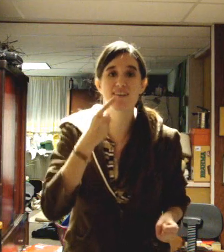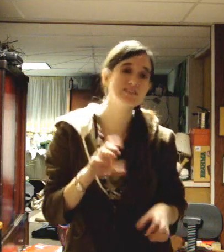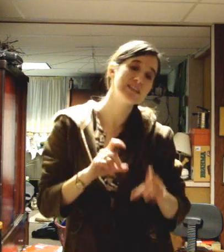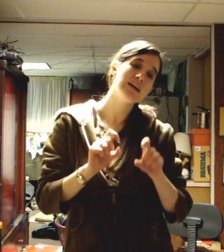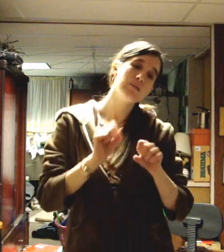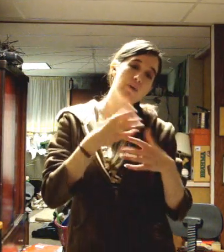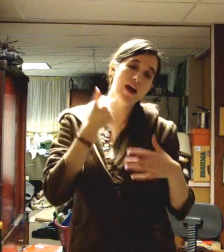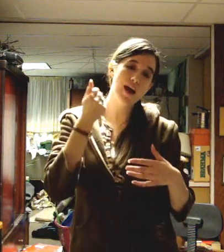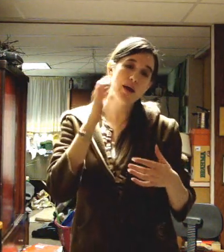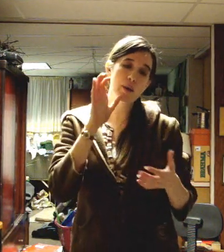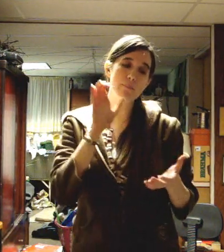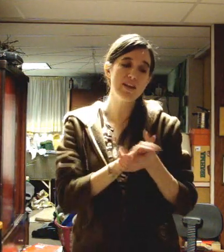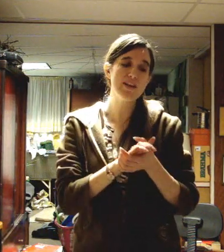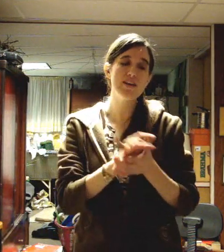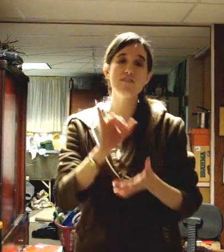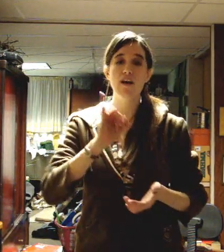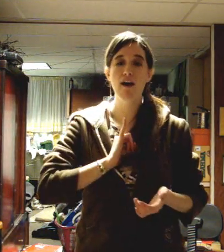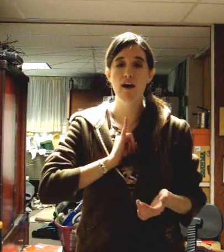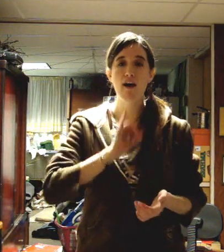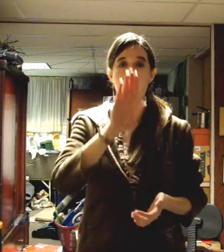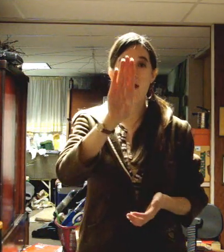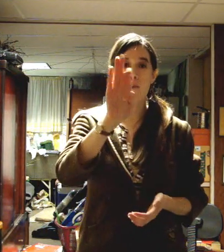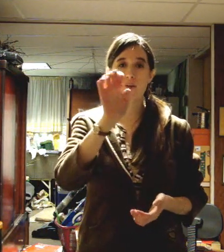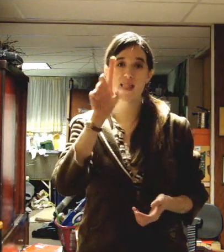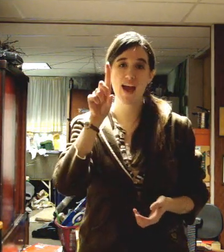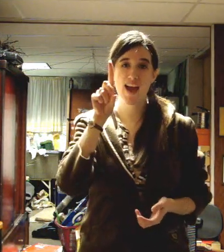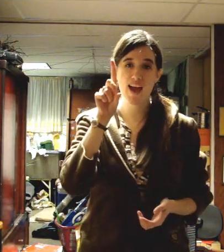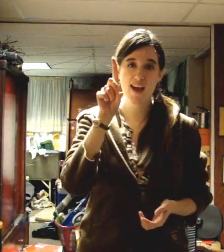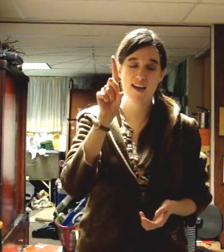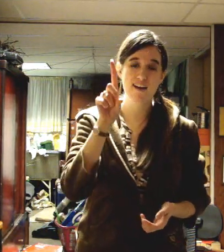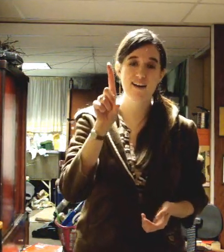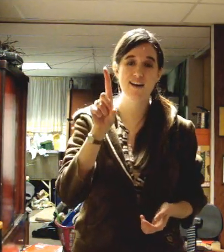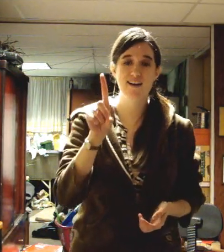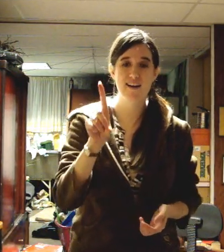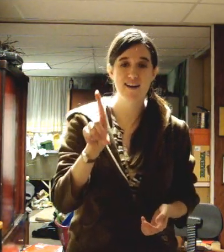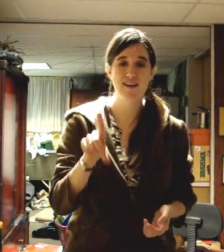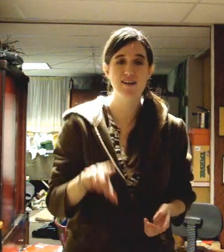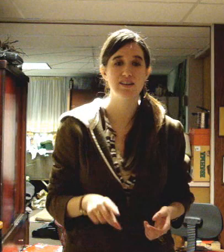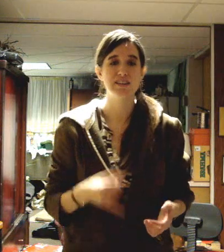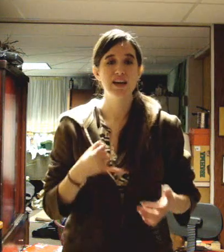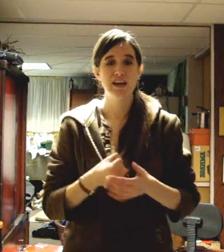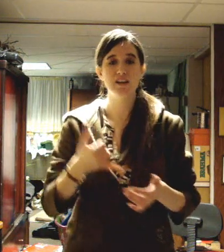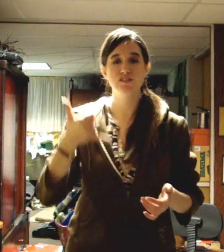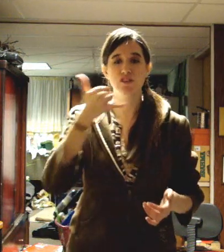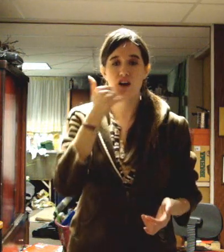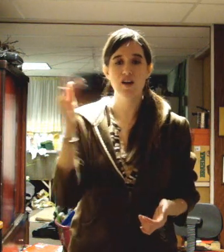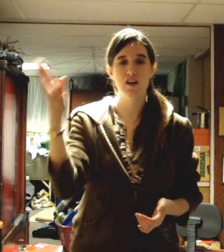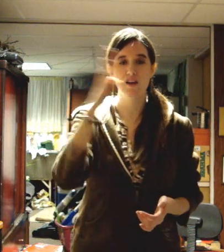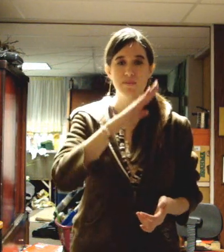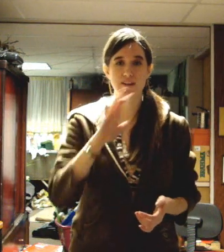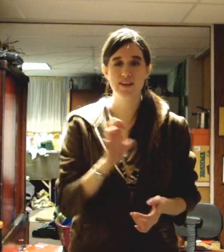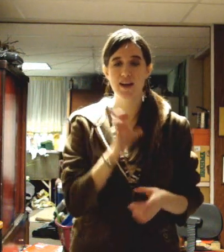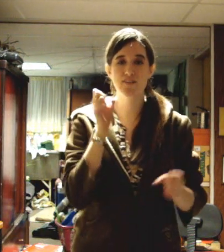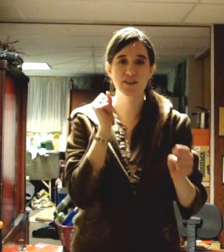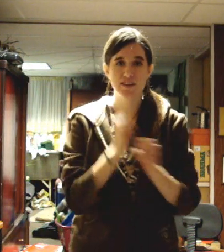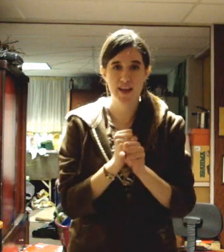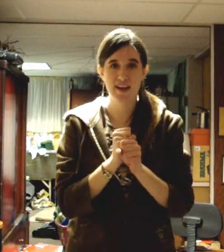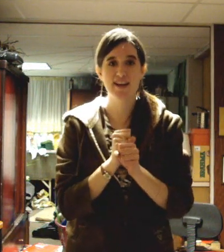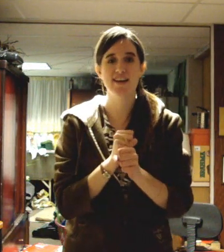on broken rocks Better believe I'm dead Wait, it's a call I'll never